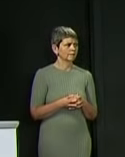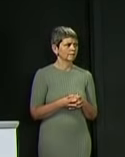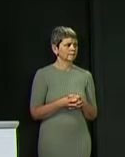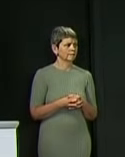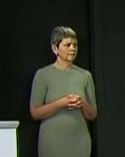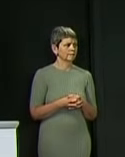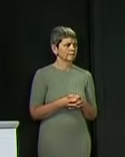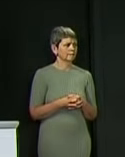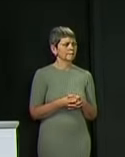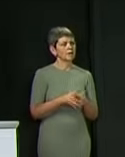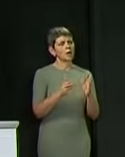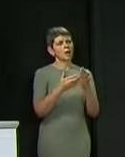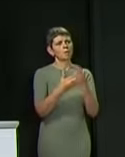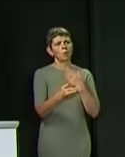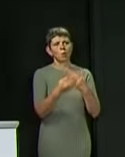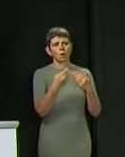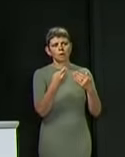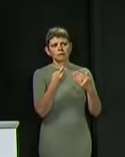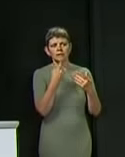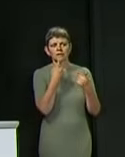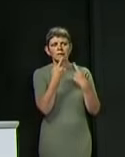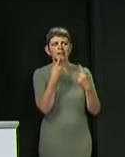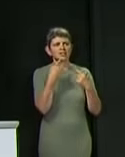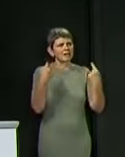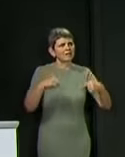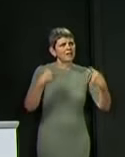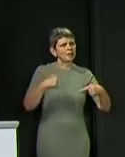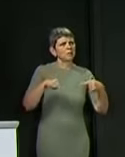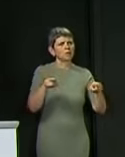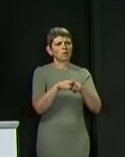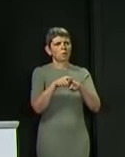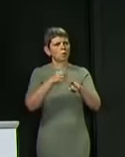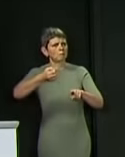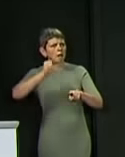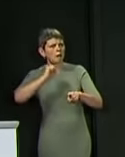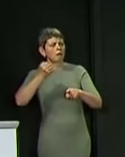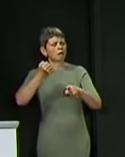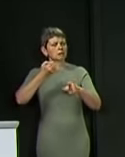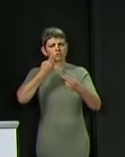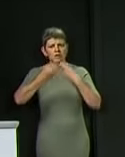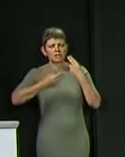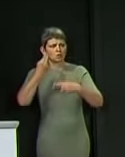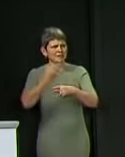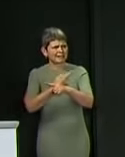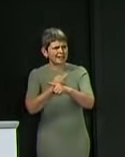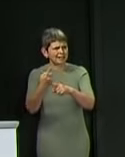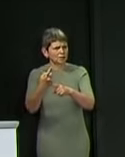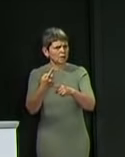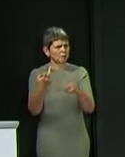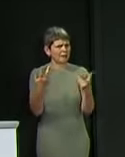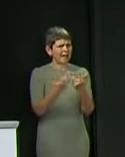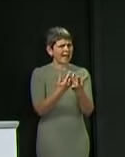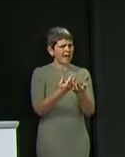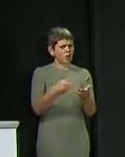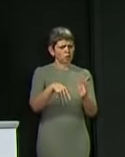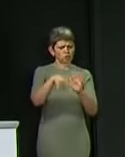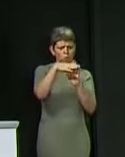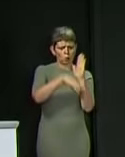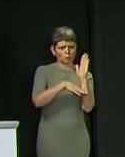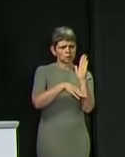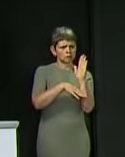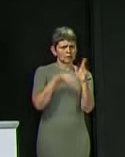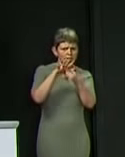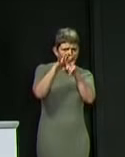you give any indication today as to what checks will be carried out to ensure venues comply with the rules? And will there be spot checks by police or